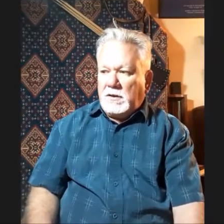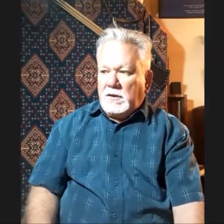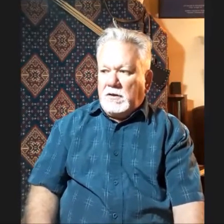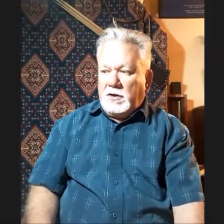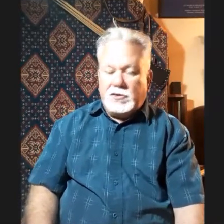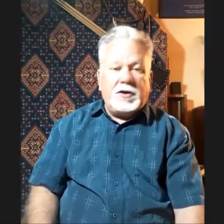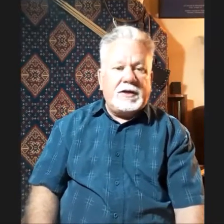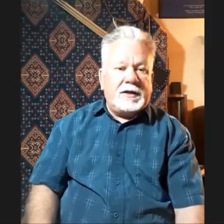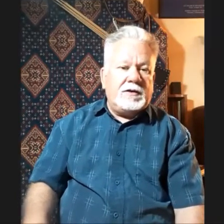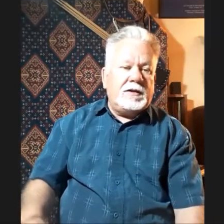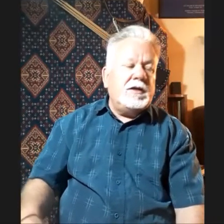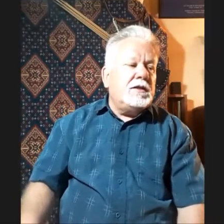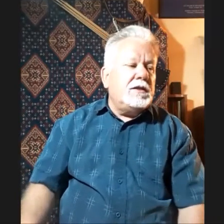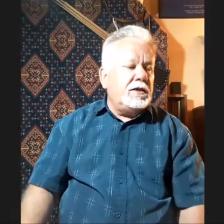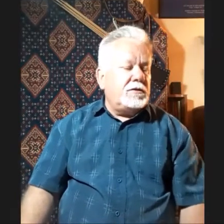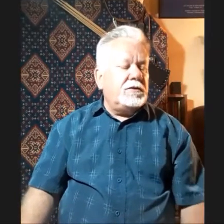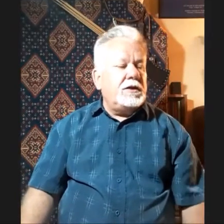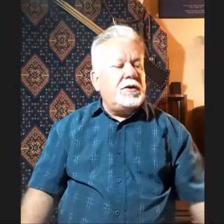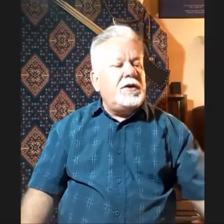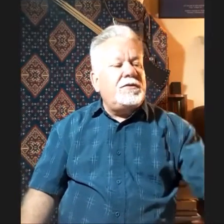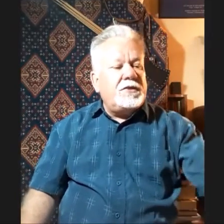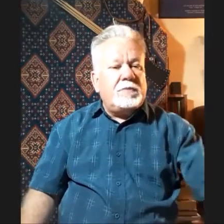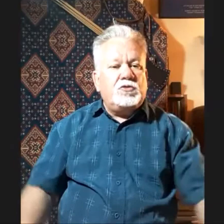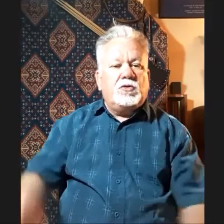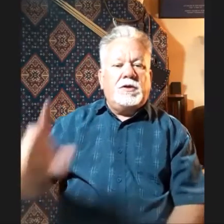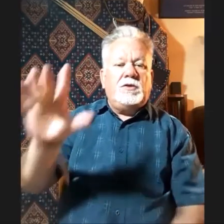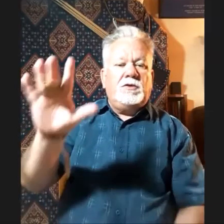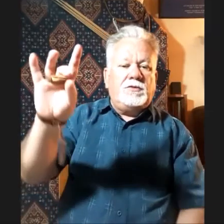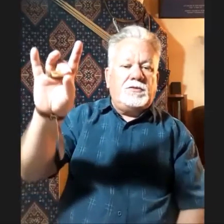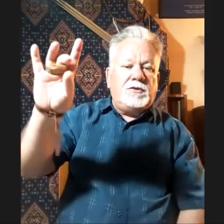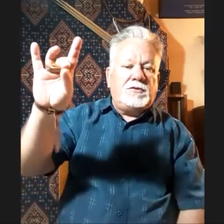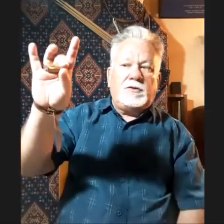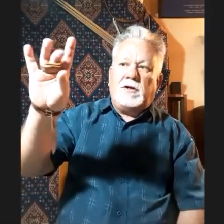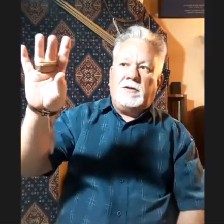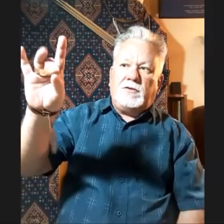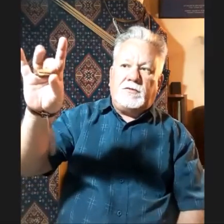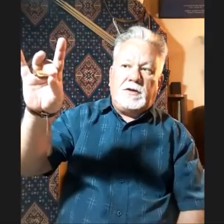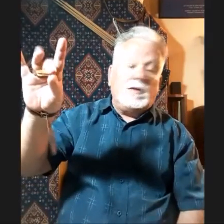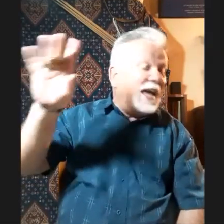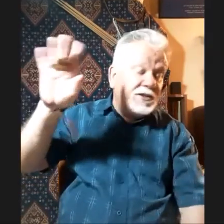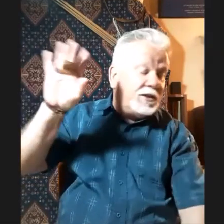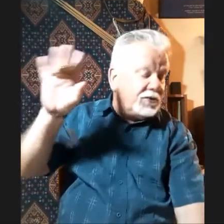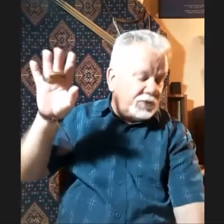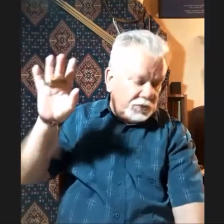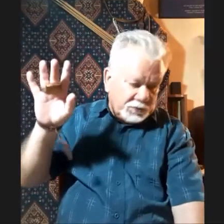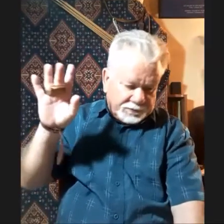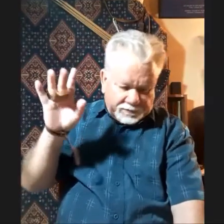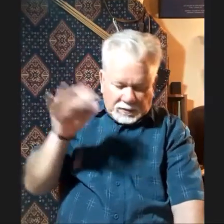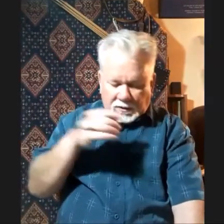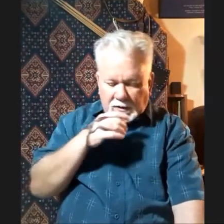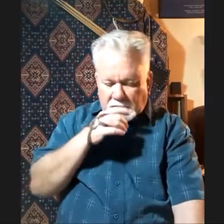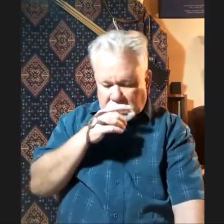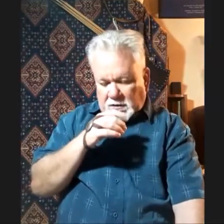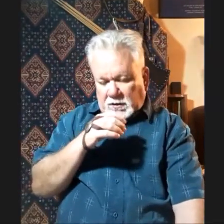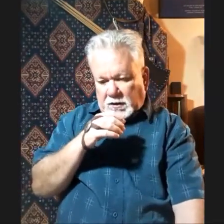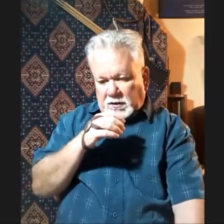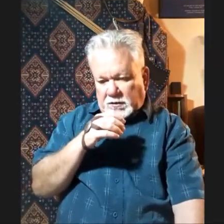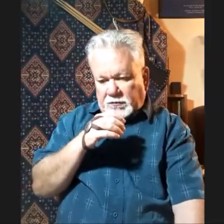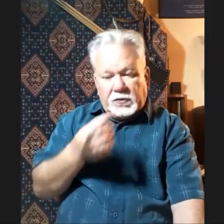I tried it out. There is a thumb drawer that uses this finger. Actually, there's two. The first